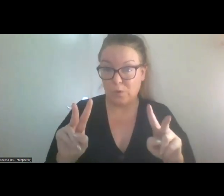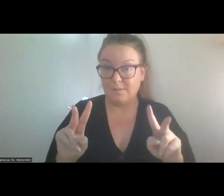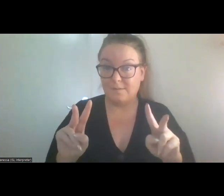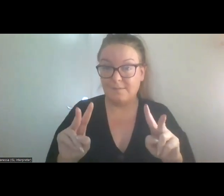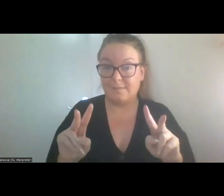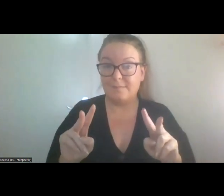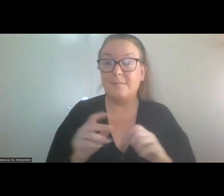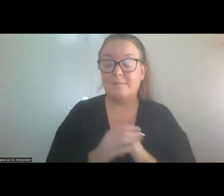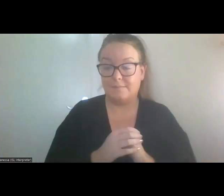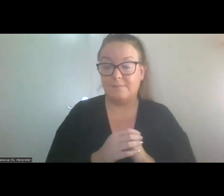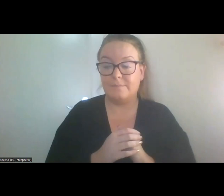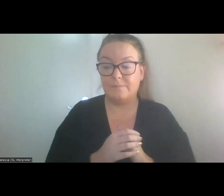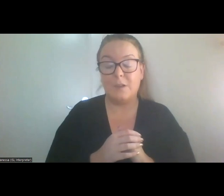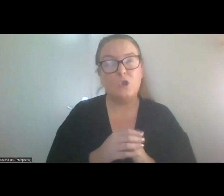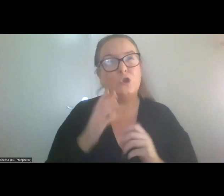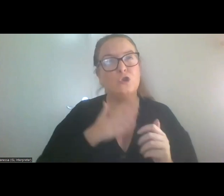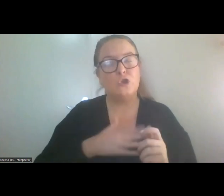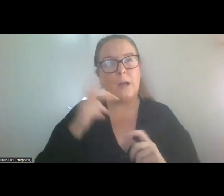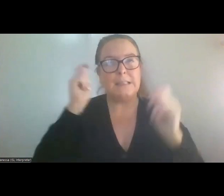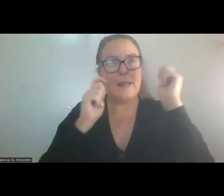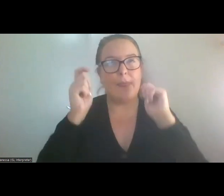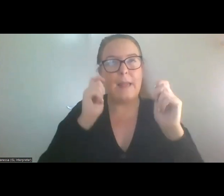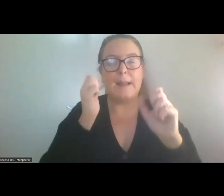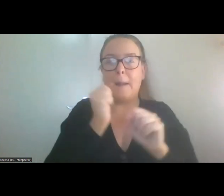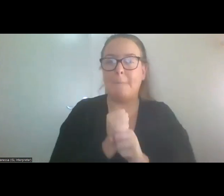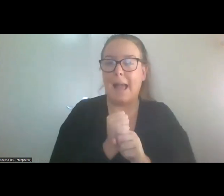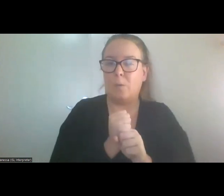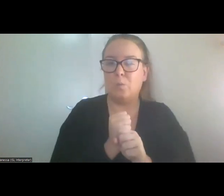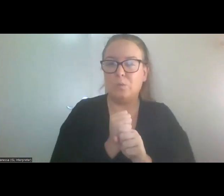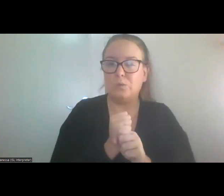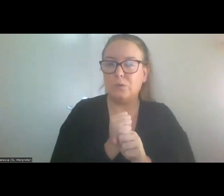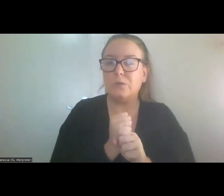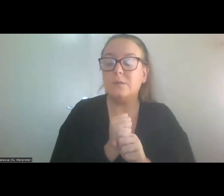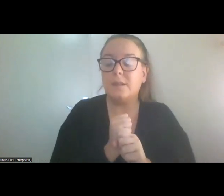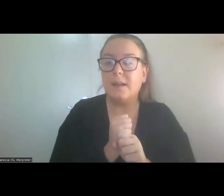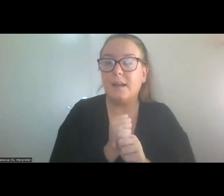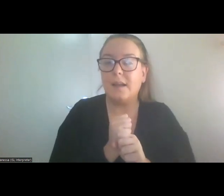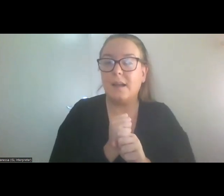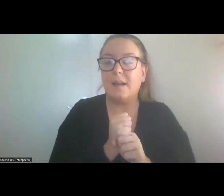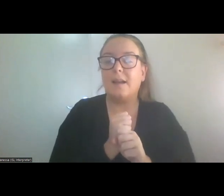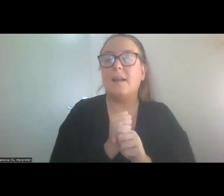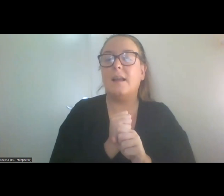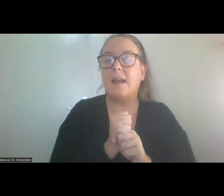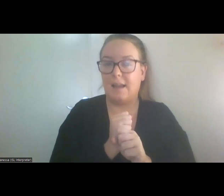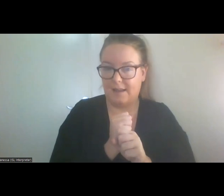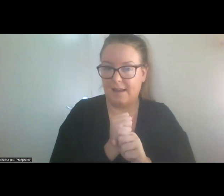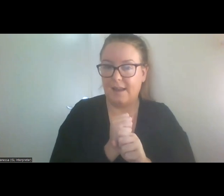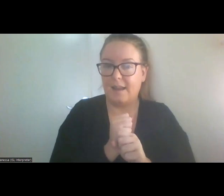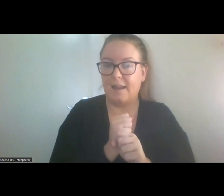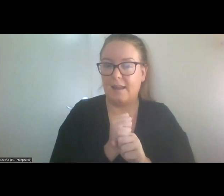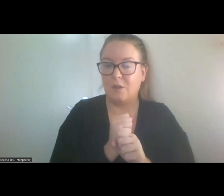Just think of the boost I could have offered